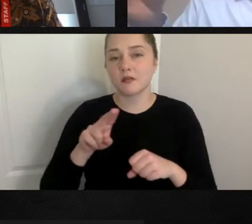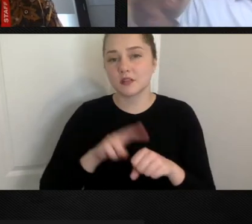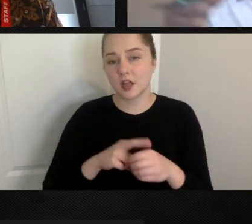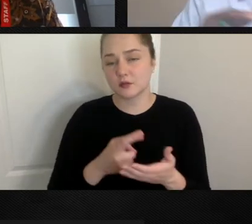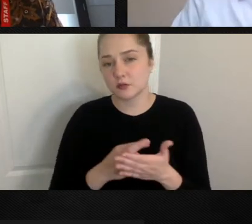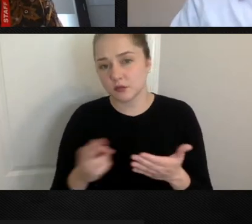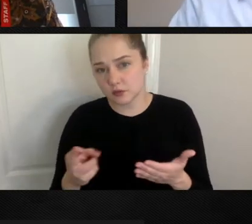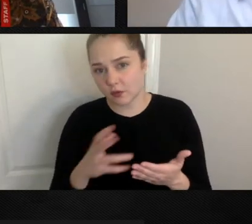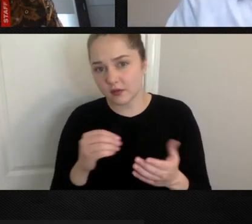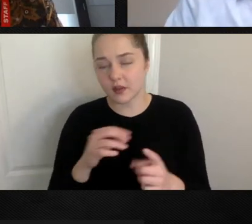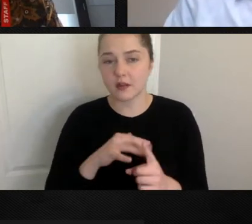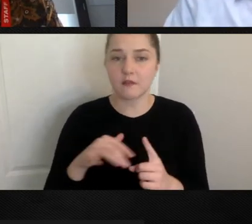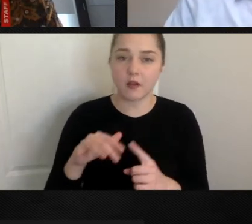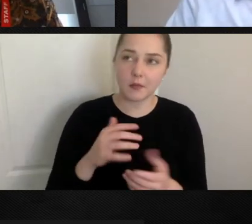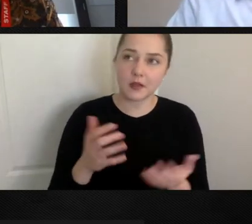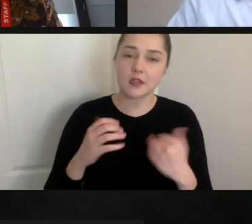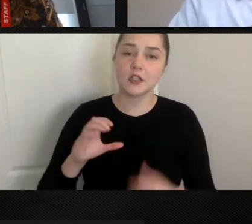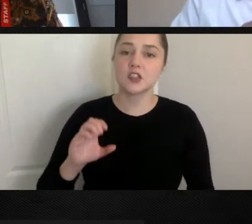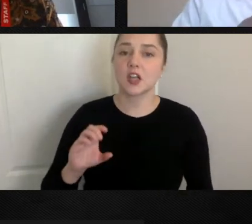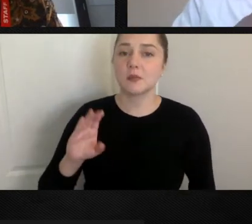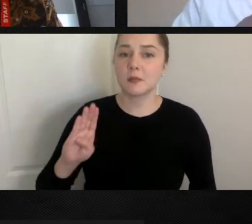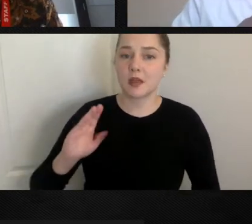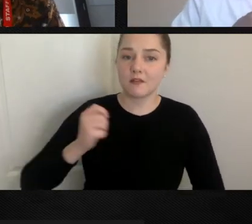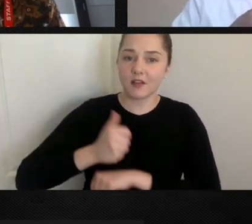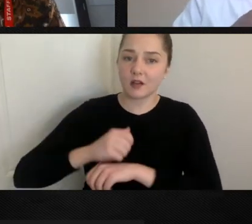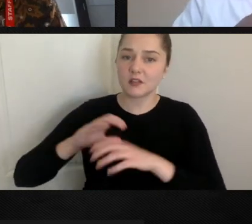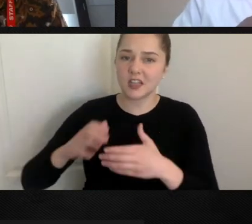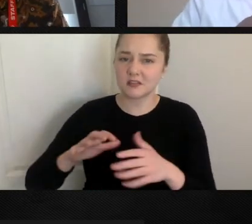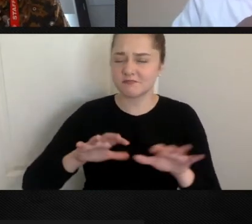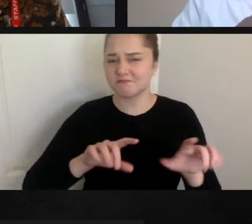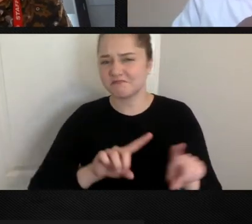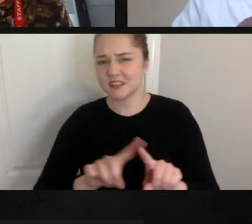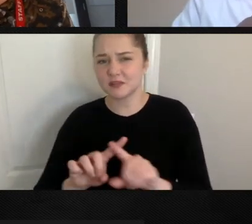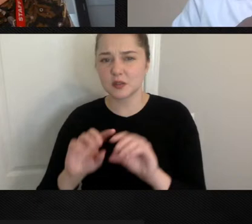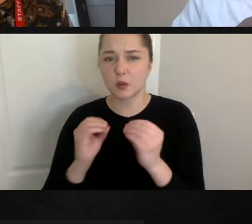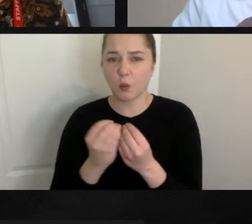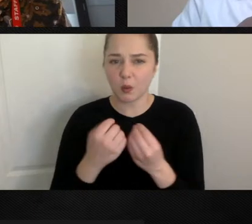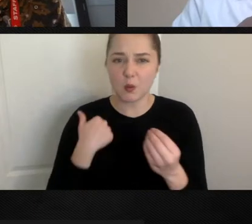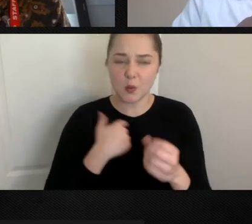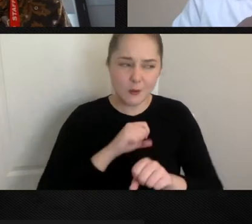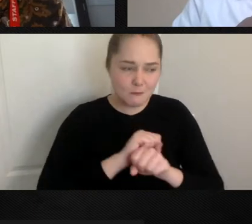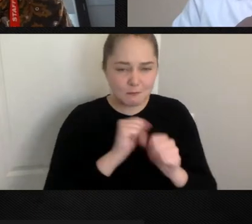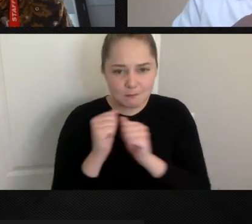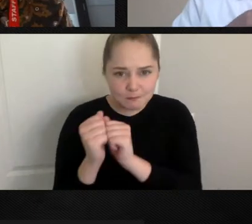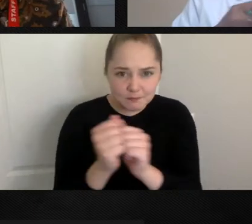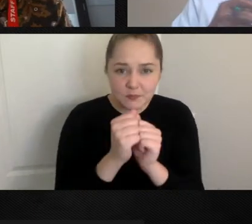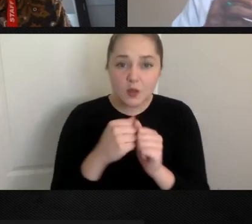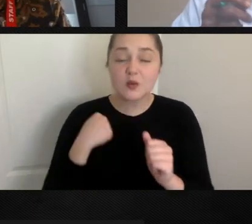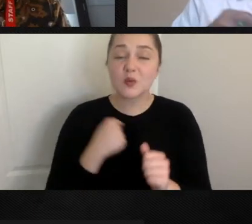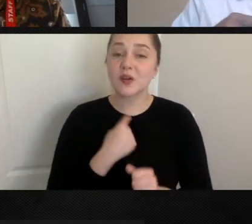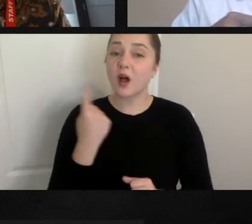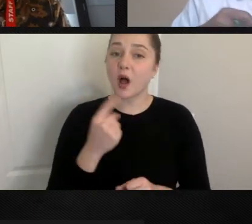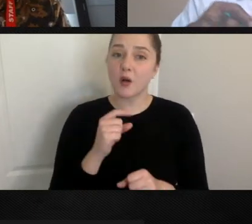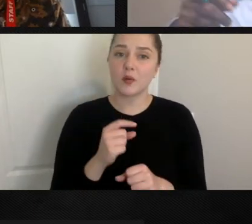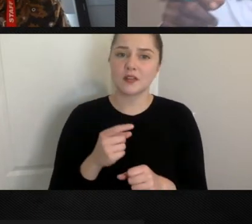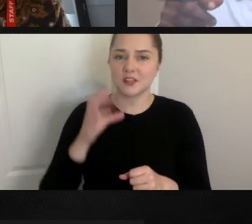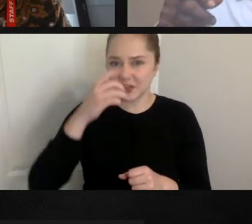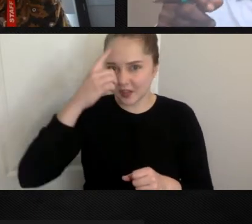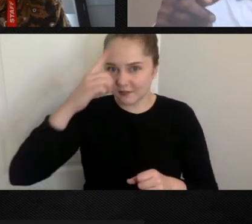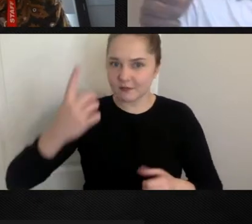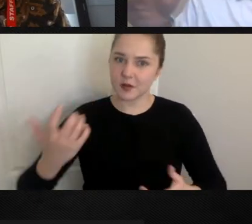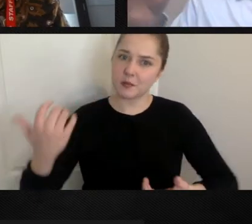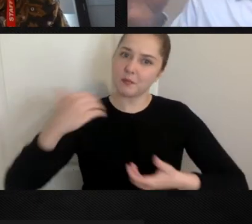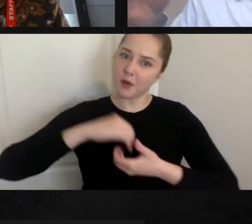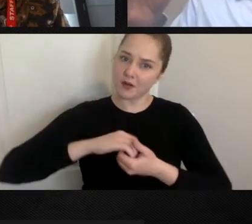the Chesapeake Bay Foundation, among others, and so we're always looking for opportunities through strategic alliances and